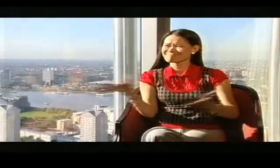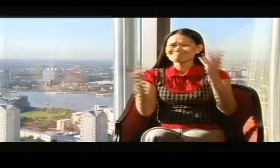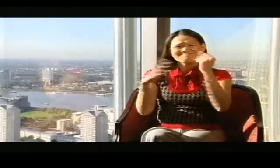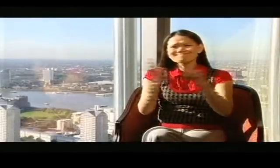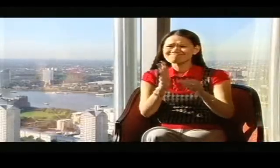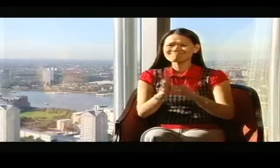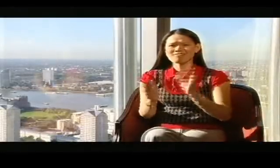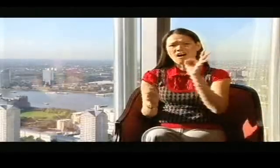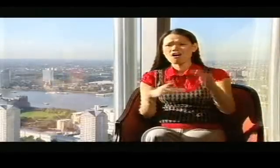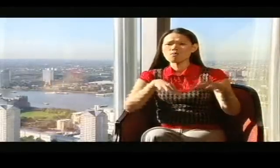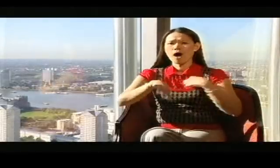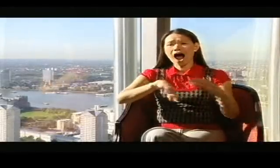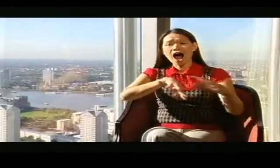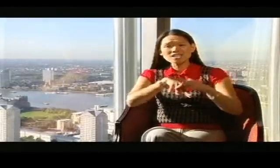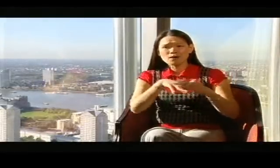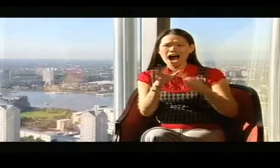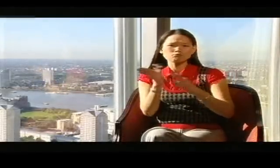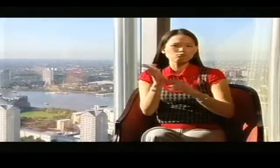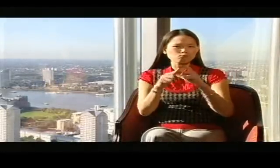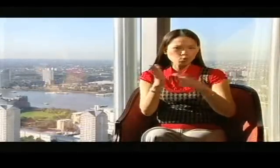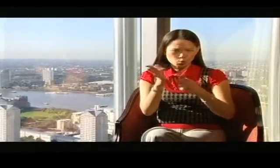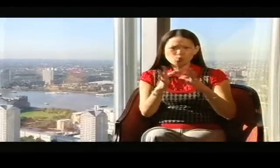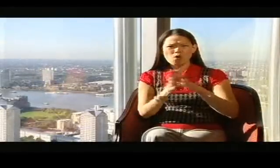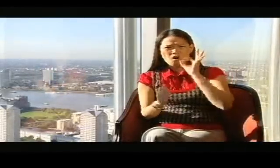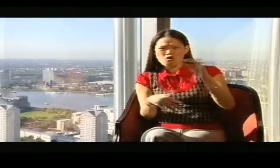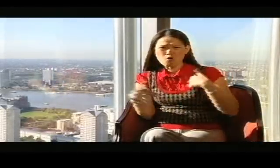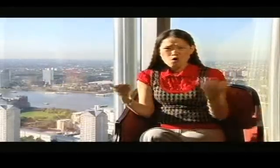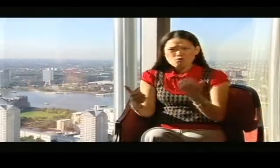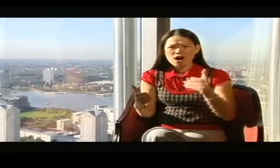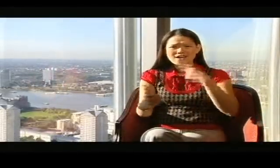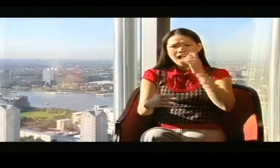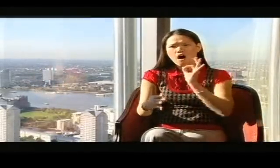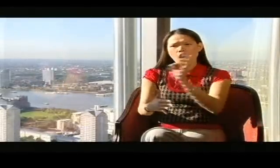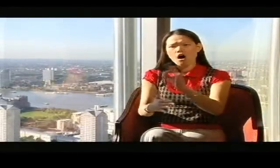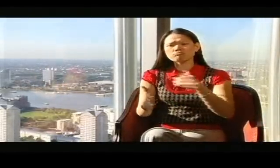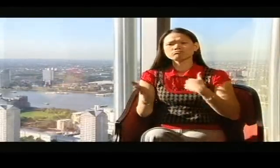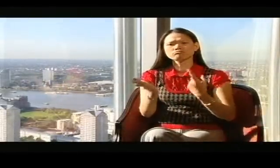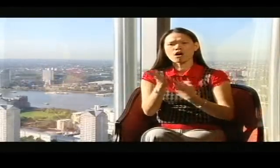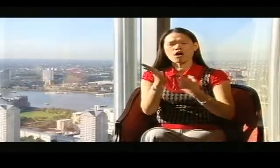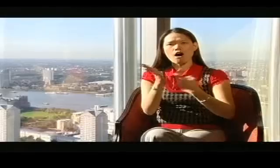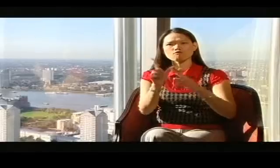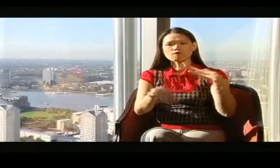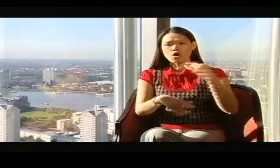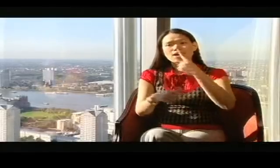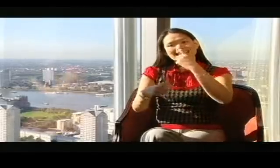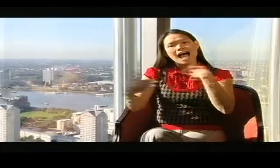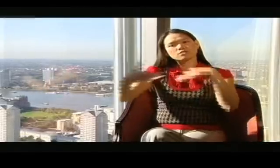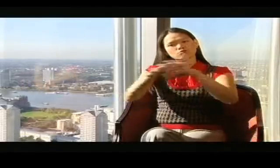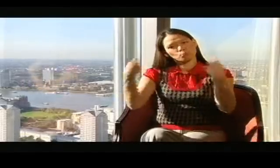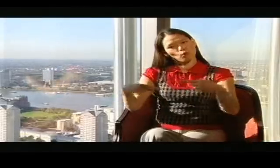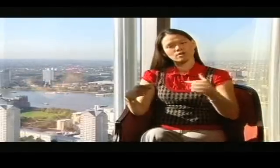BSL was difficult to learn to begin with. I asked Andrew, my husband, if I could go and do volunteer work at RAD, and he said it was possible. So